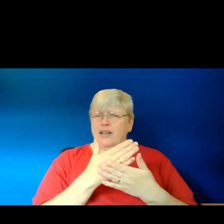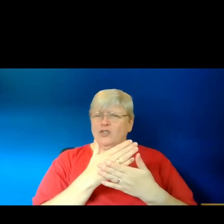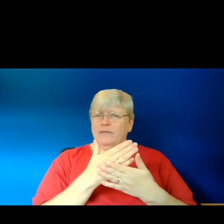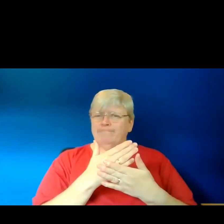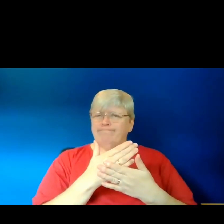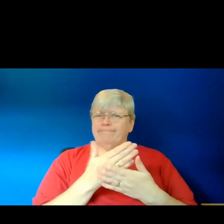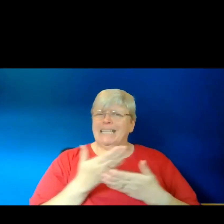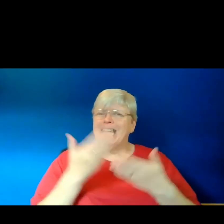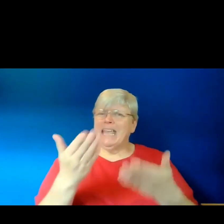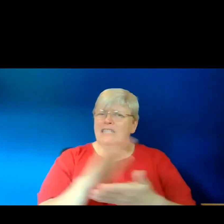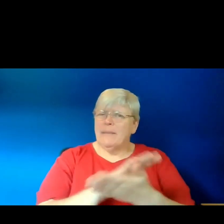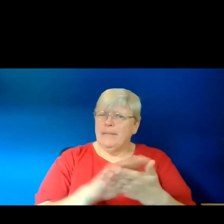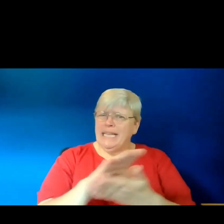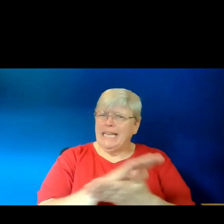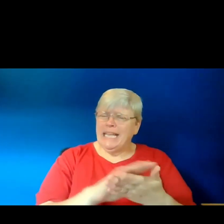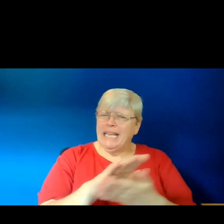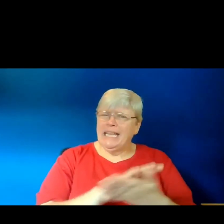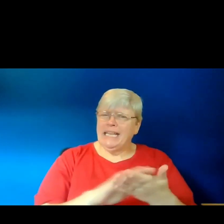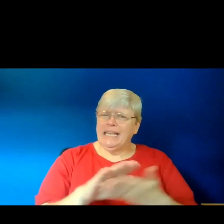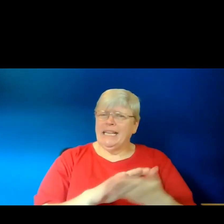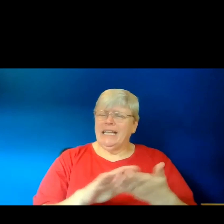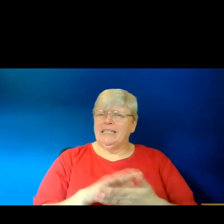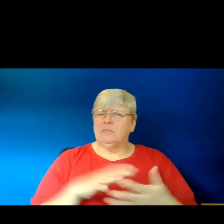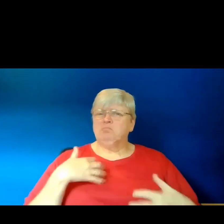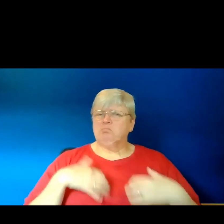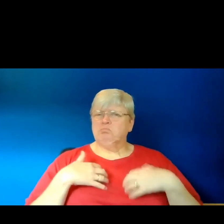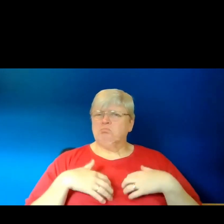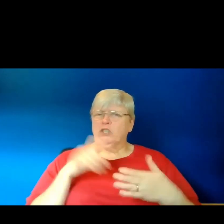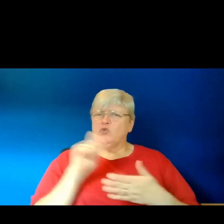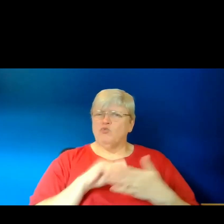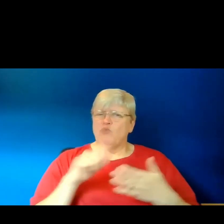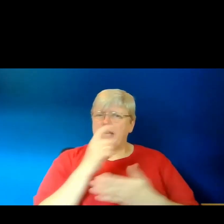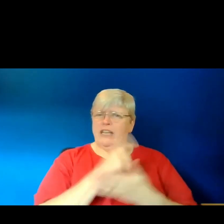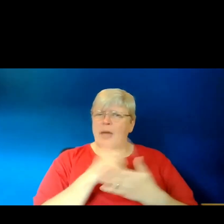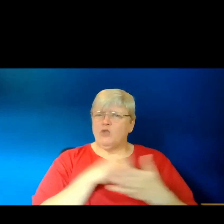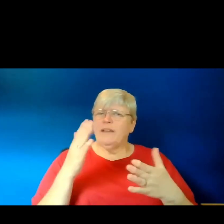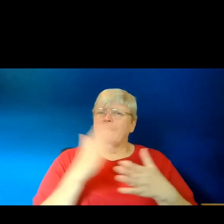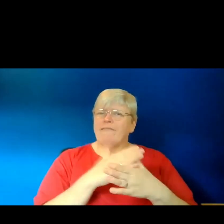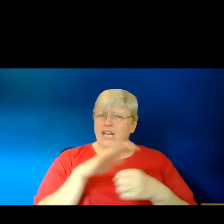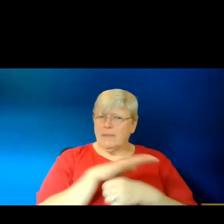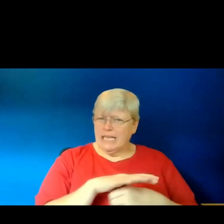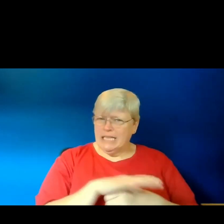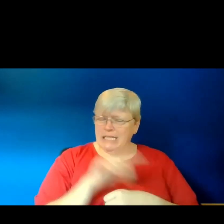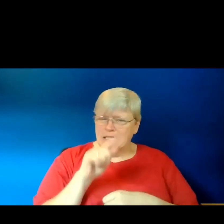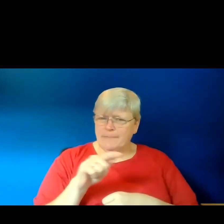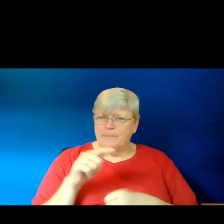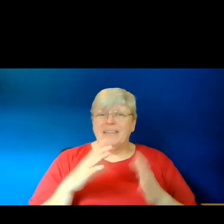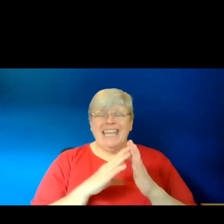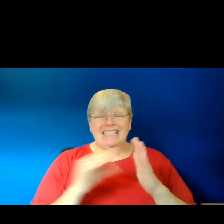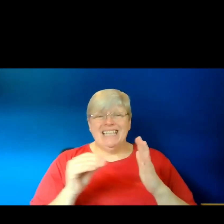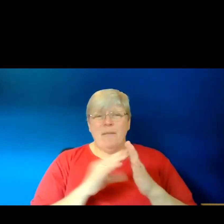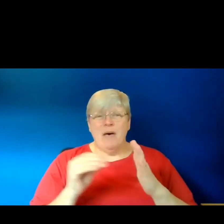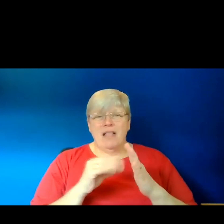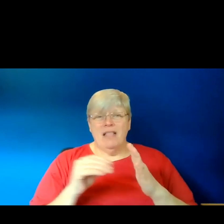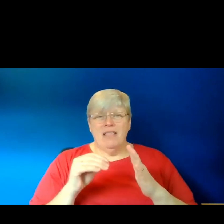and what prompted us to write about it in the first place. So the example I have is my poem,